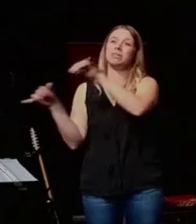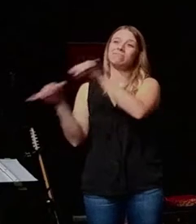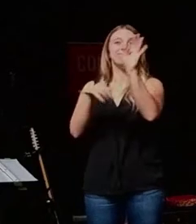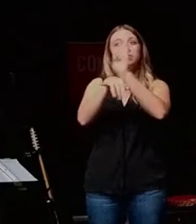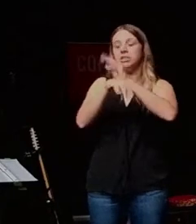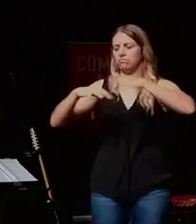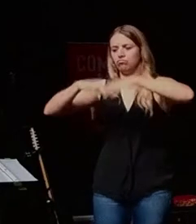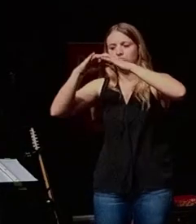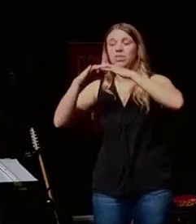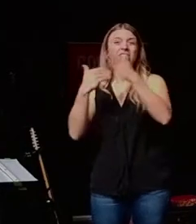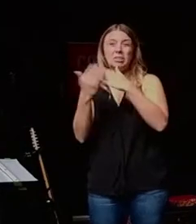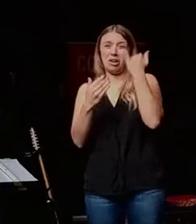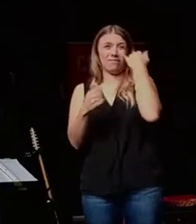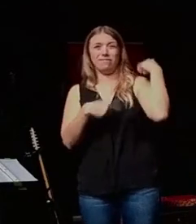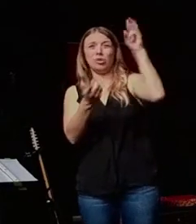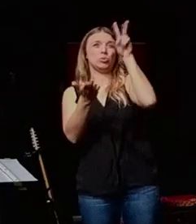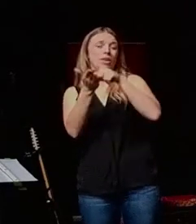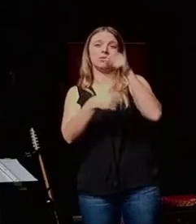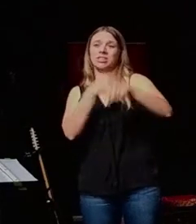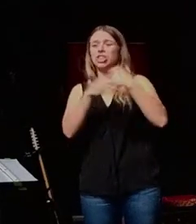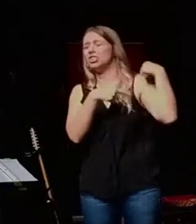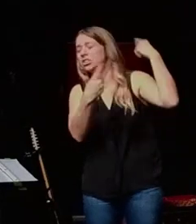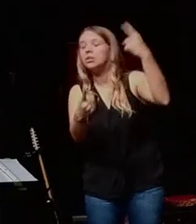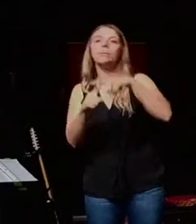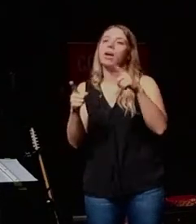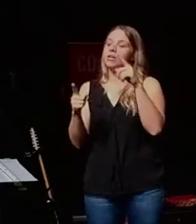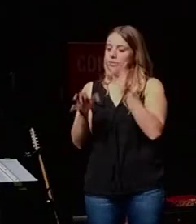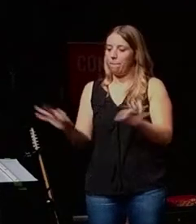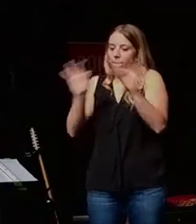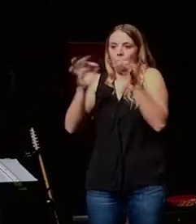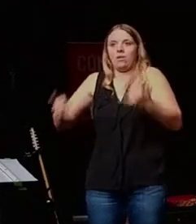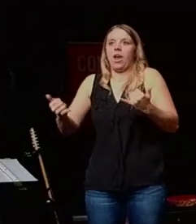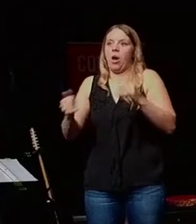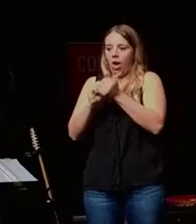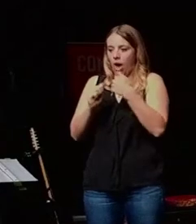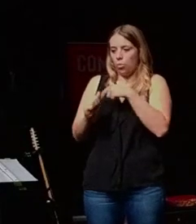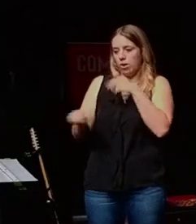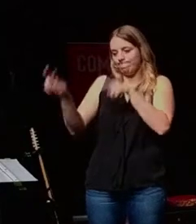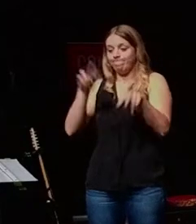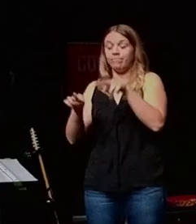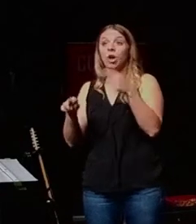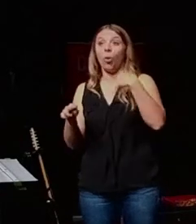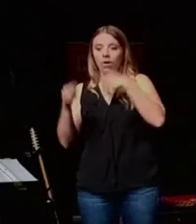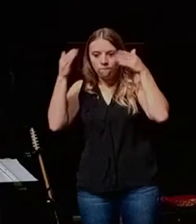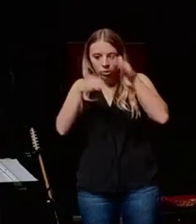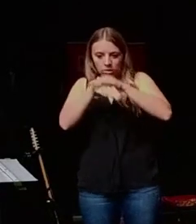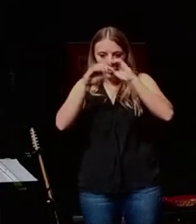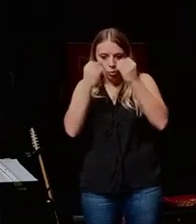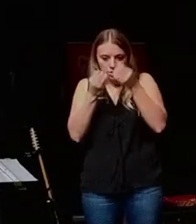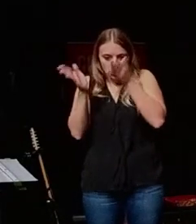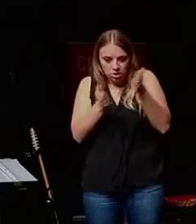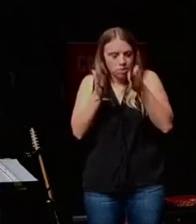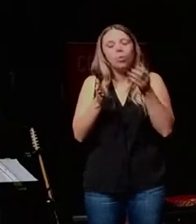2,000 years. What matters is how do we treat things now. Like if we're, are we pre-institutional or institutional? And I